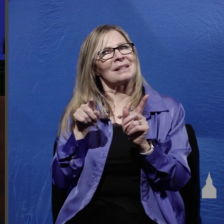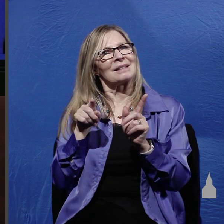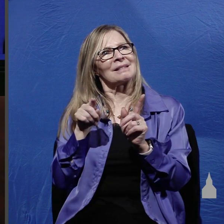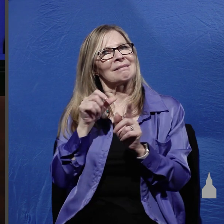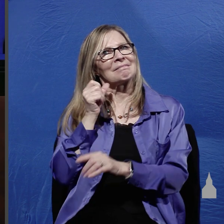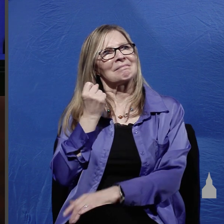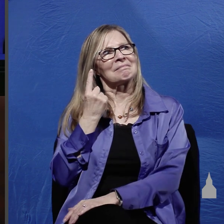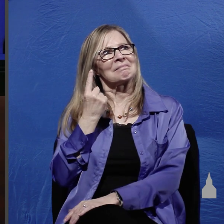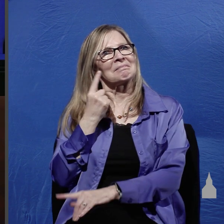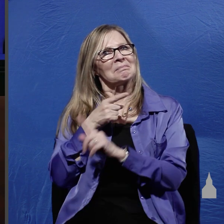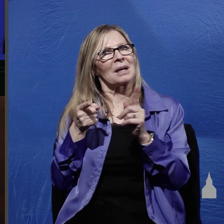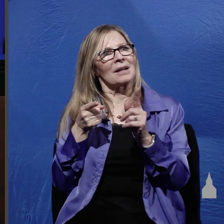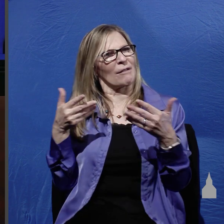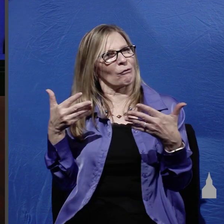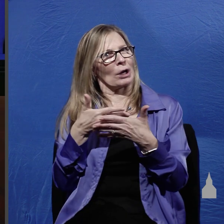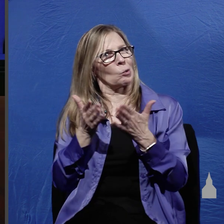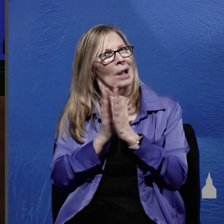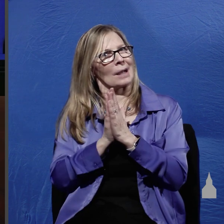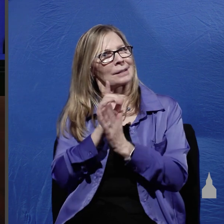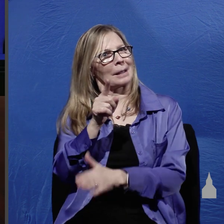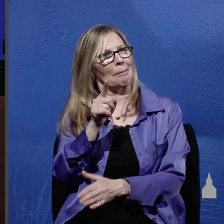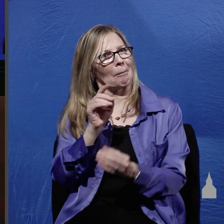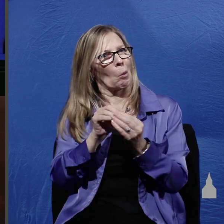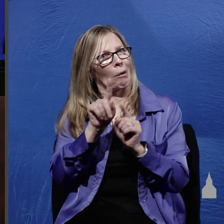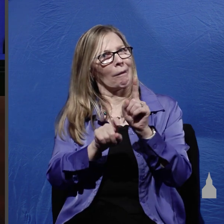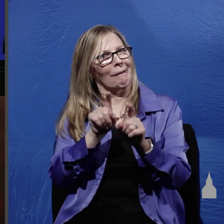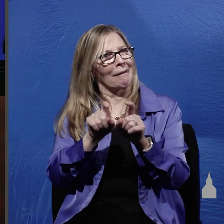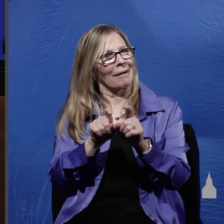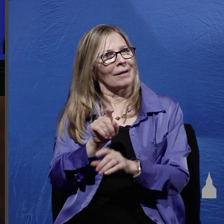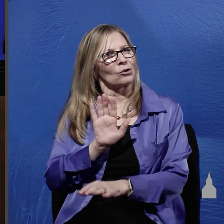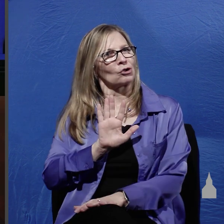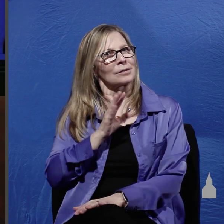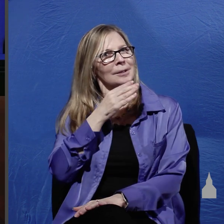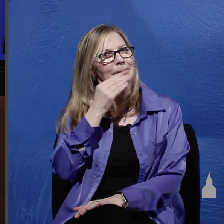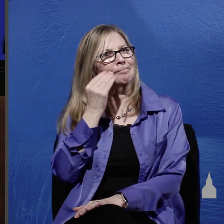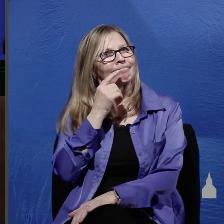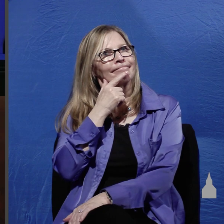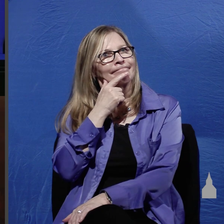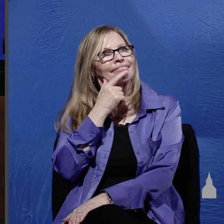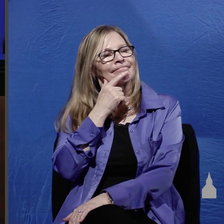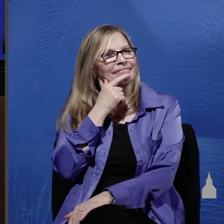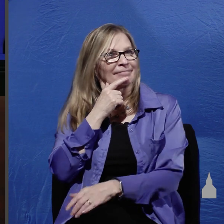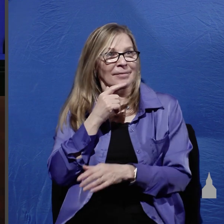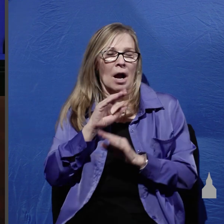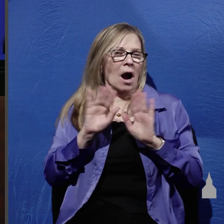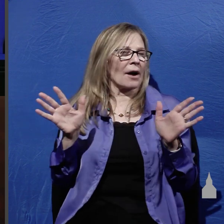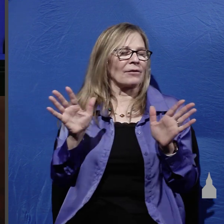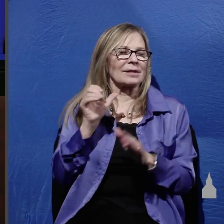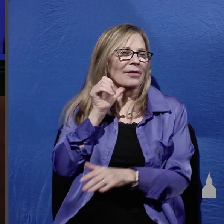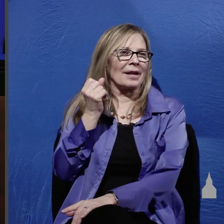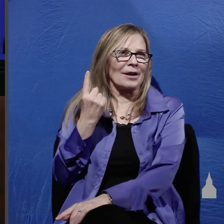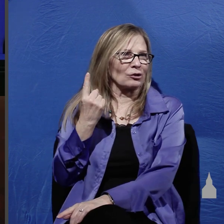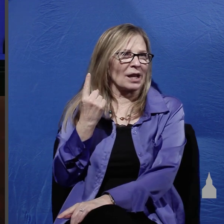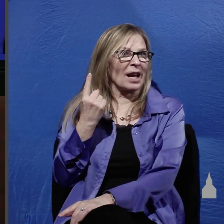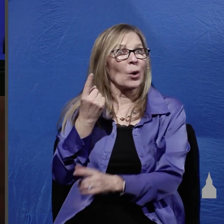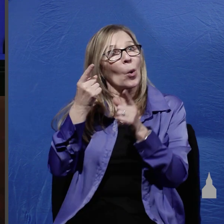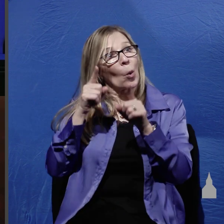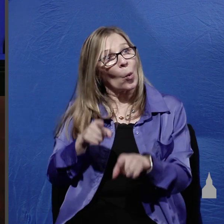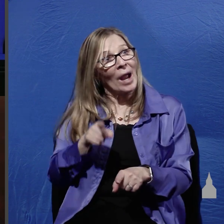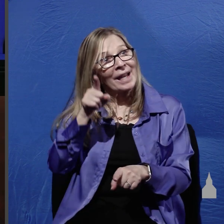and it's obvious that they they didn't understand because when he did die they were crushed they were